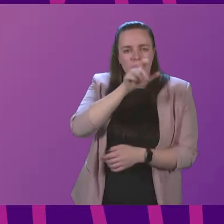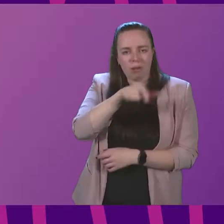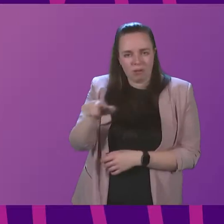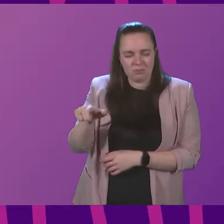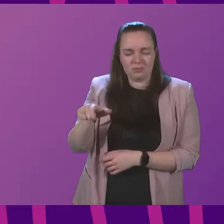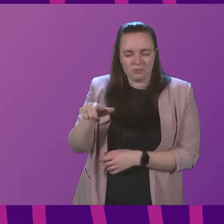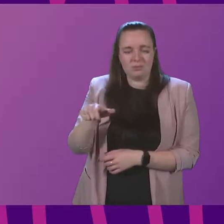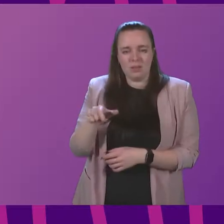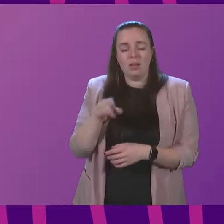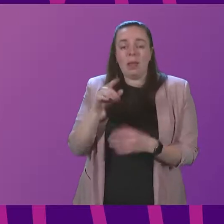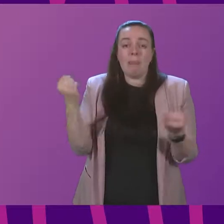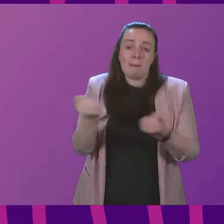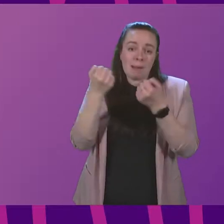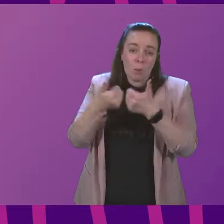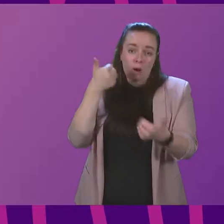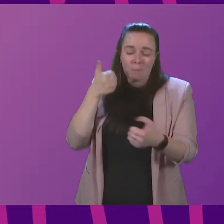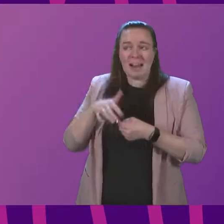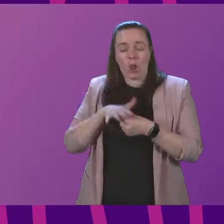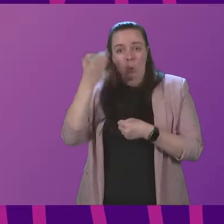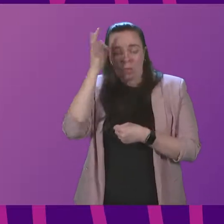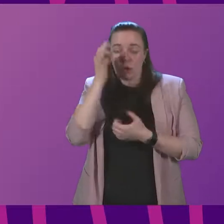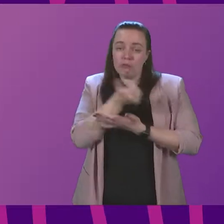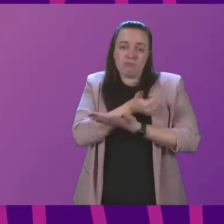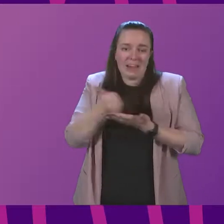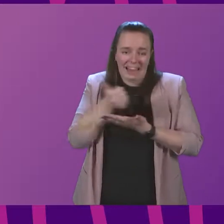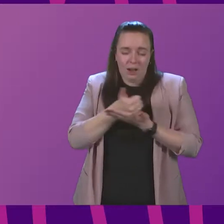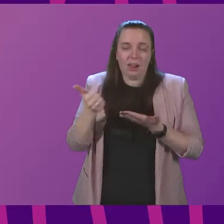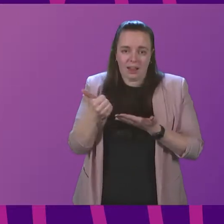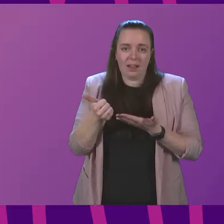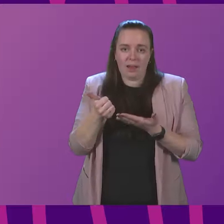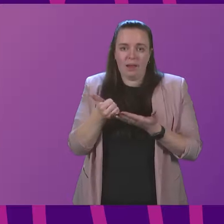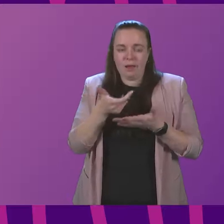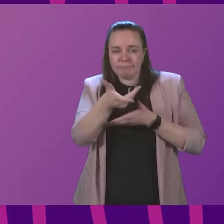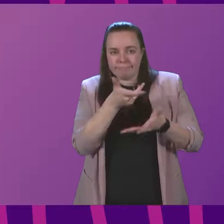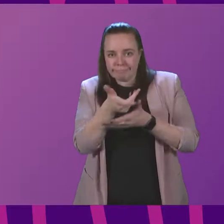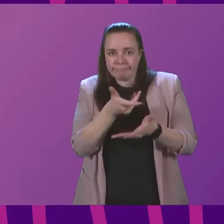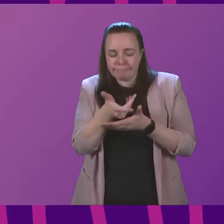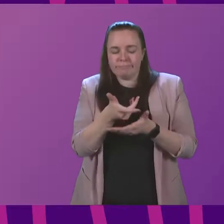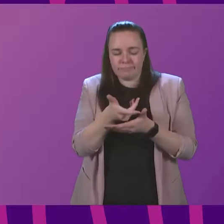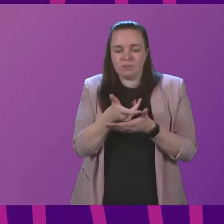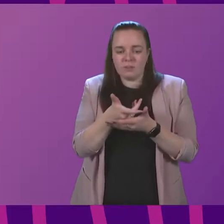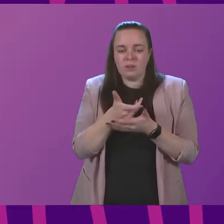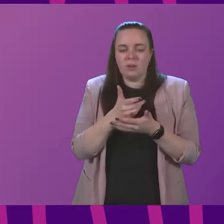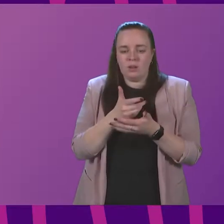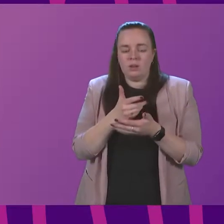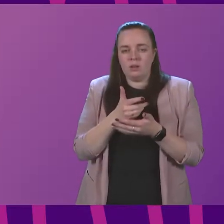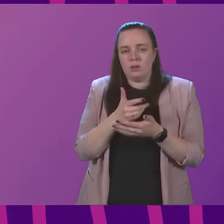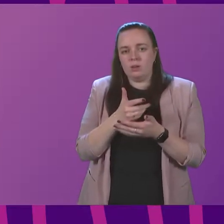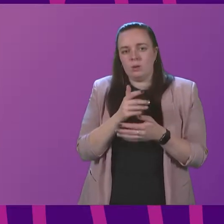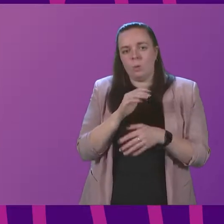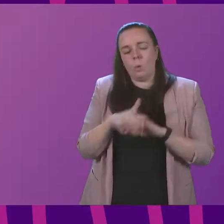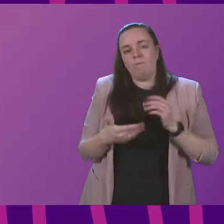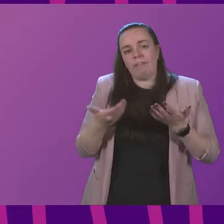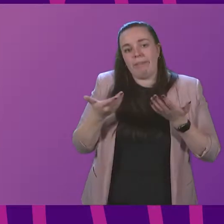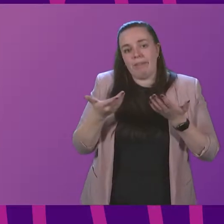the power companies and local authorities regularly are in dialogue about the existence